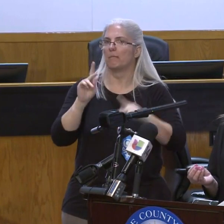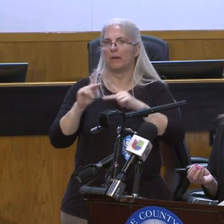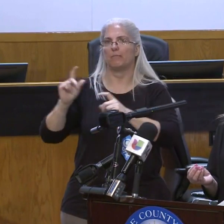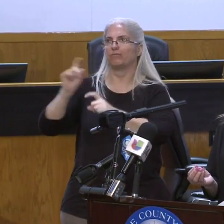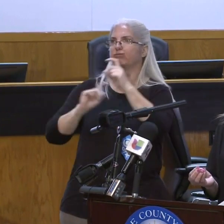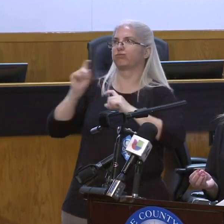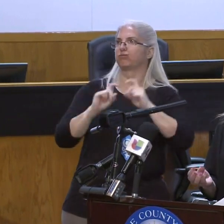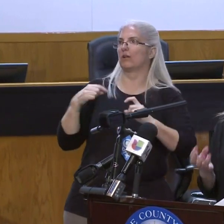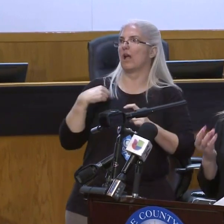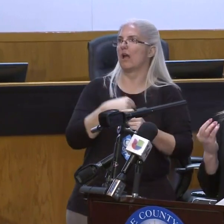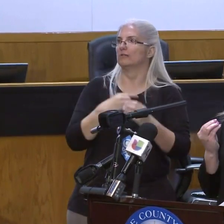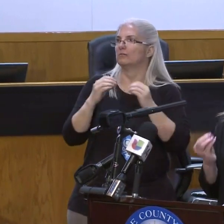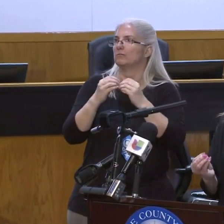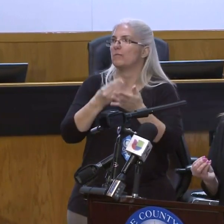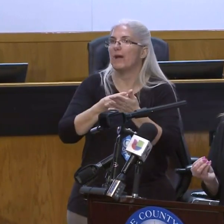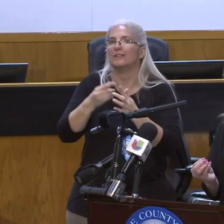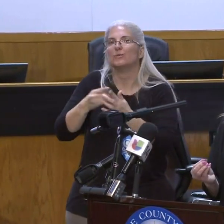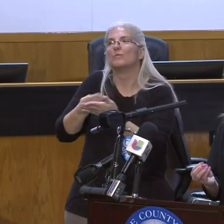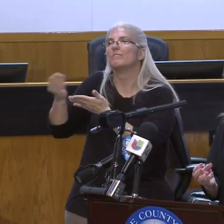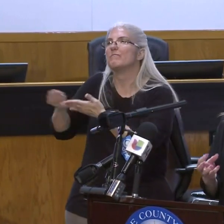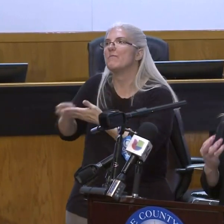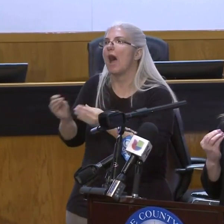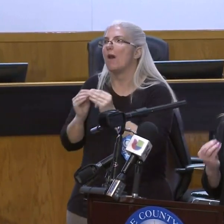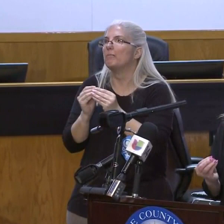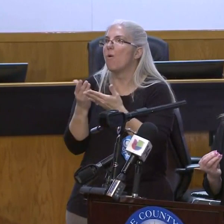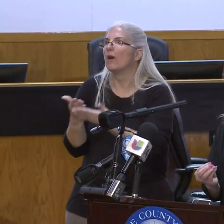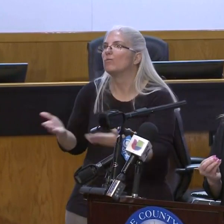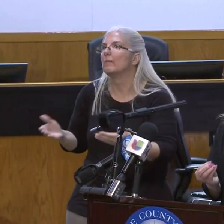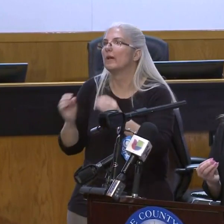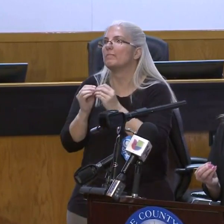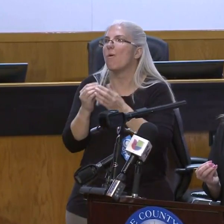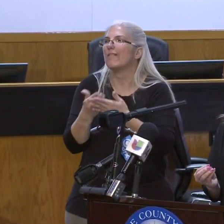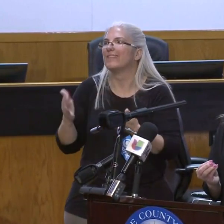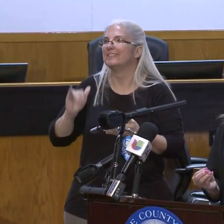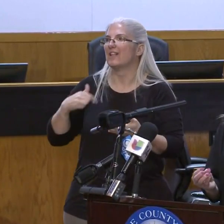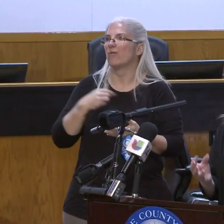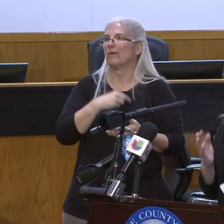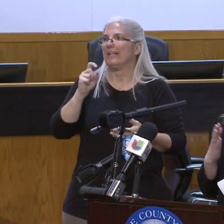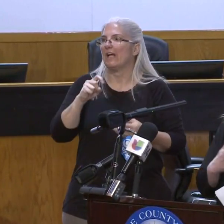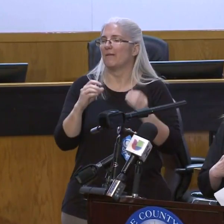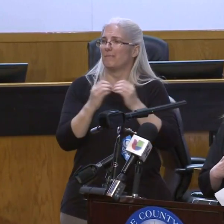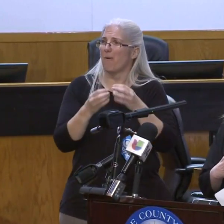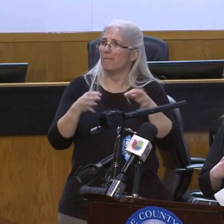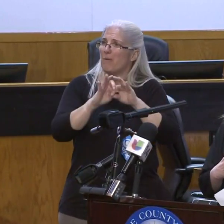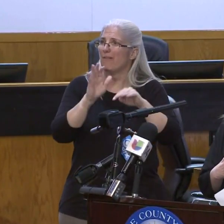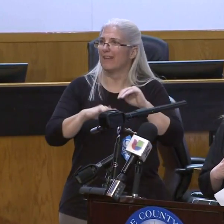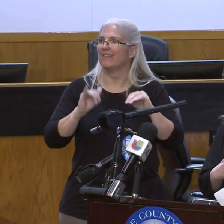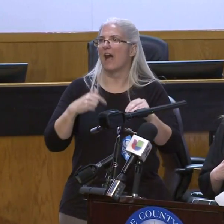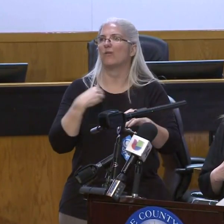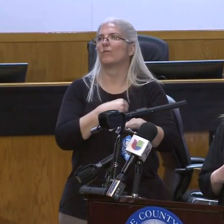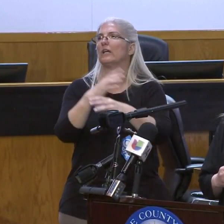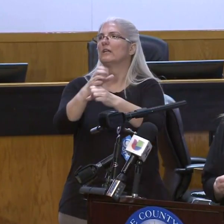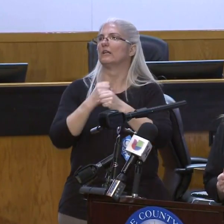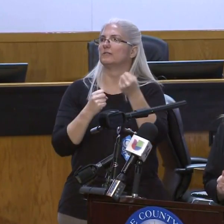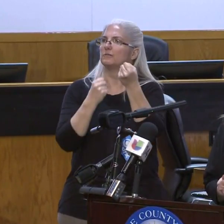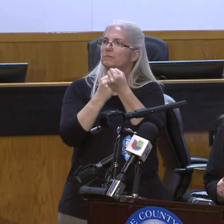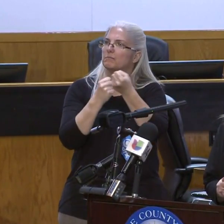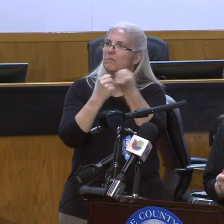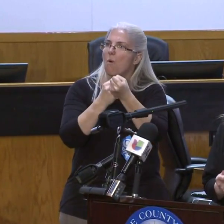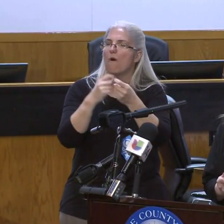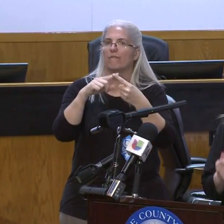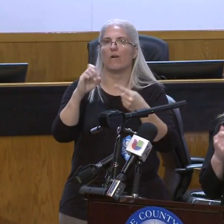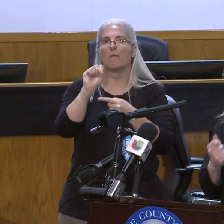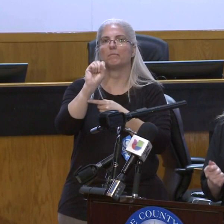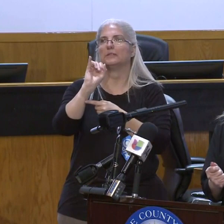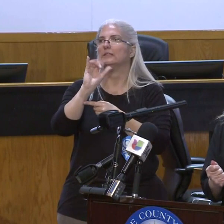we can buy more equipment and supplies. But even more important, we've gotten a lot of help through the Silicon Valley Leadership Group in partnership with our foundation to help us